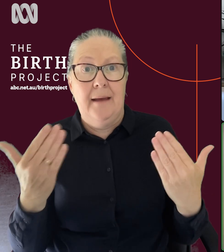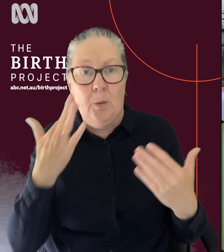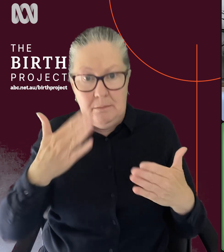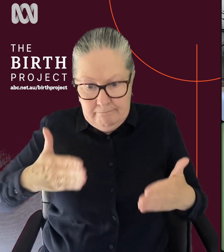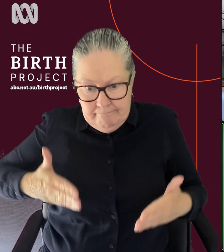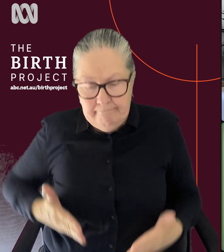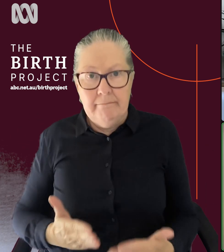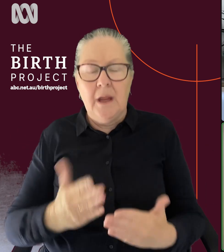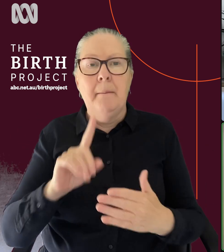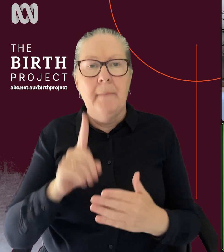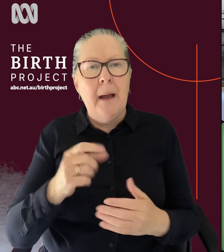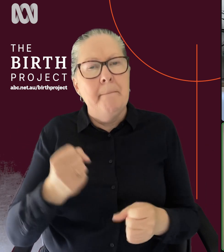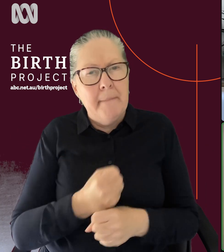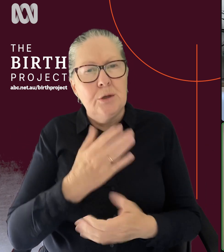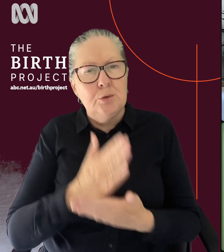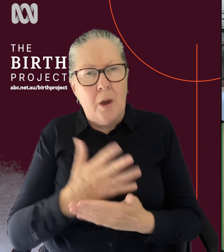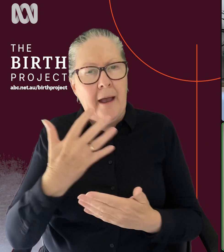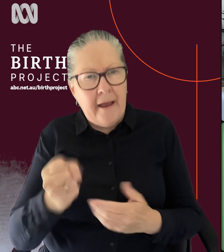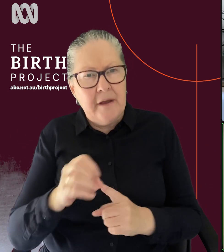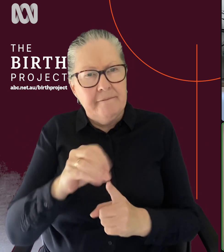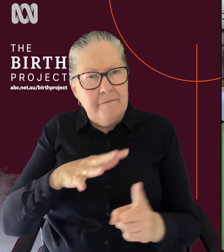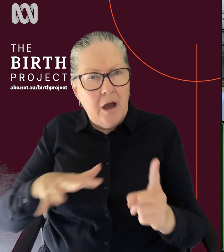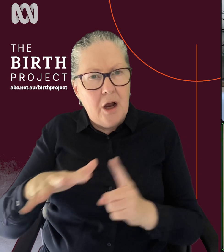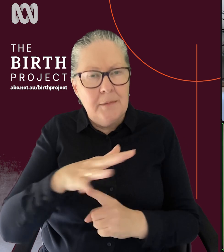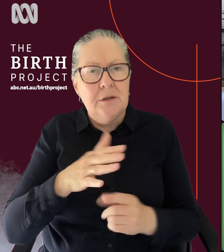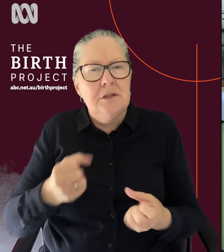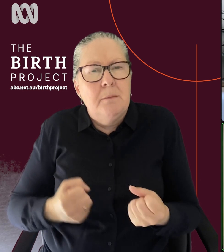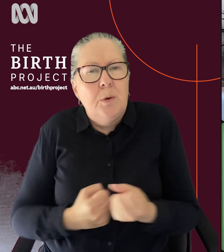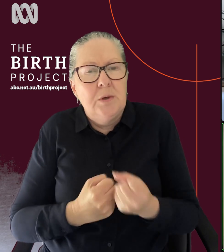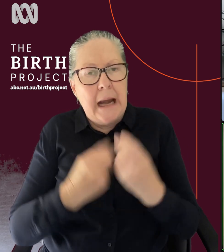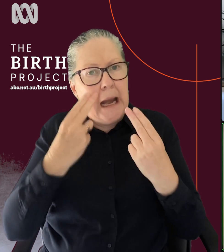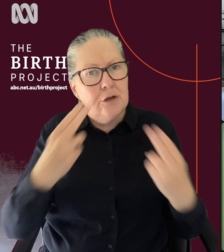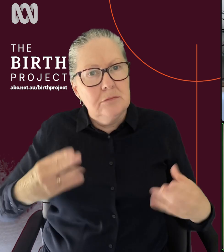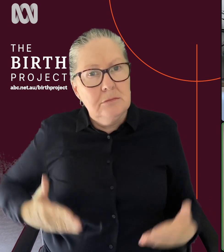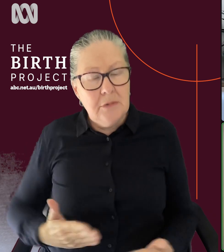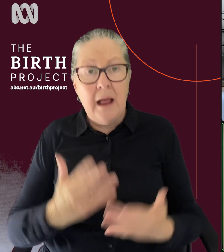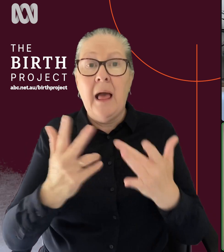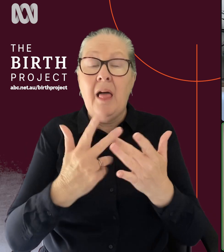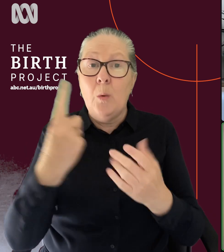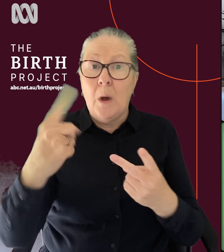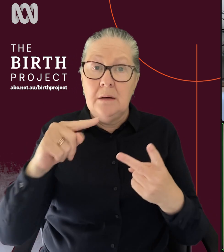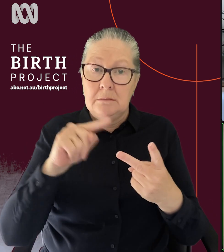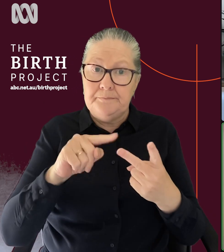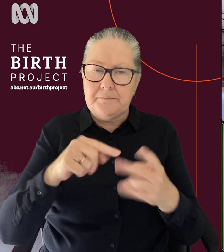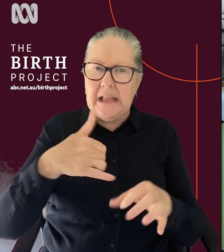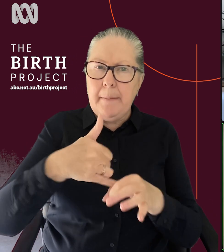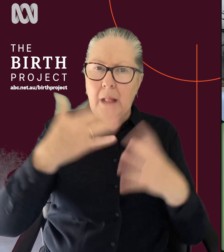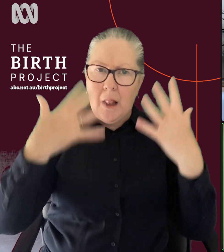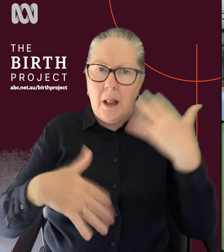creating an environment which supports the natural process of birth. Another one is melatonin plays a really important role. And so